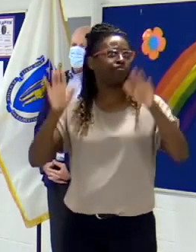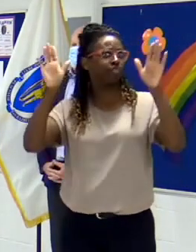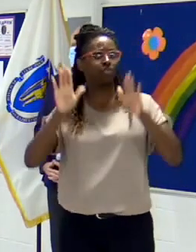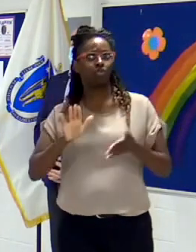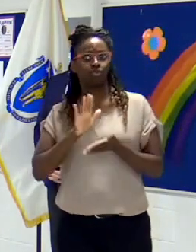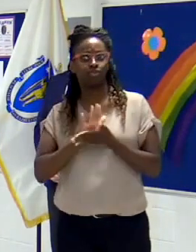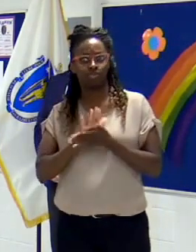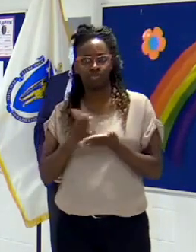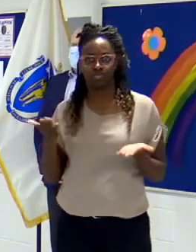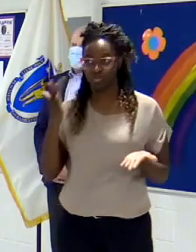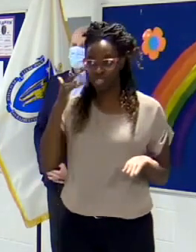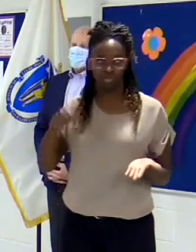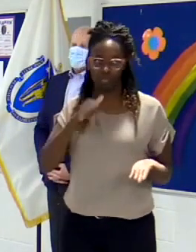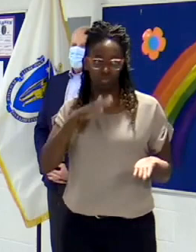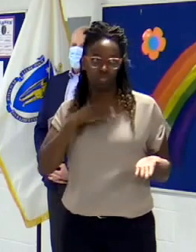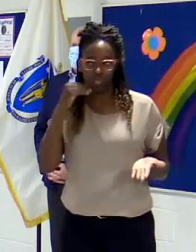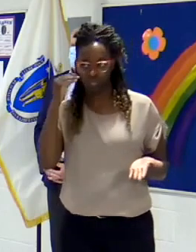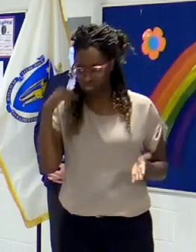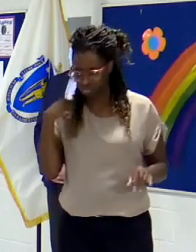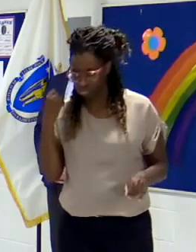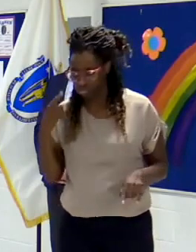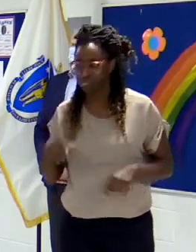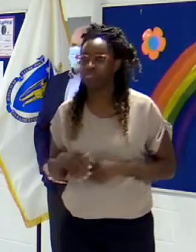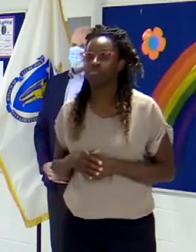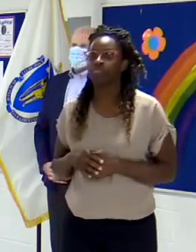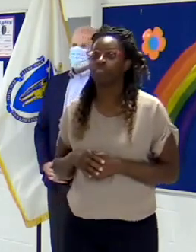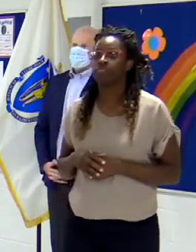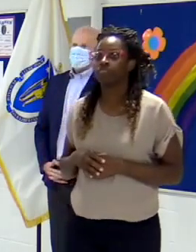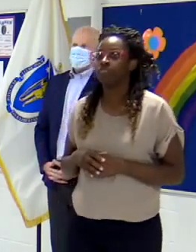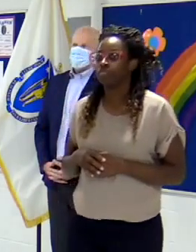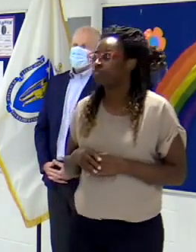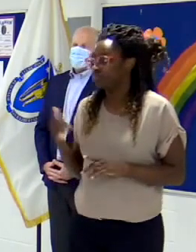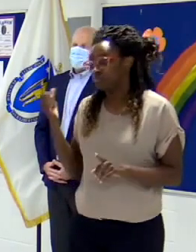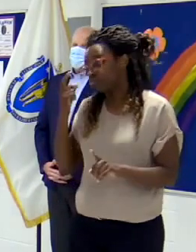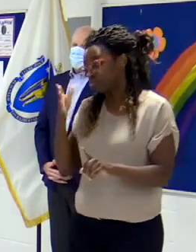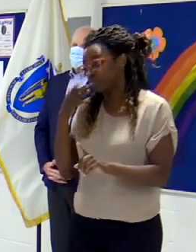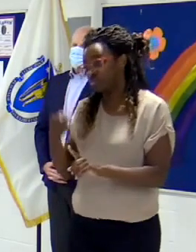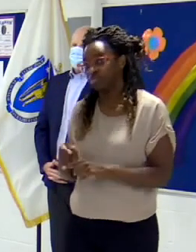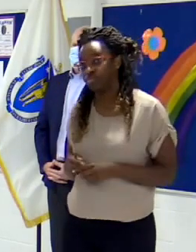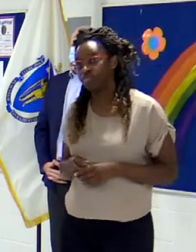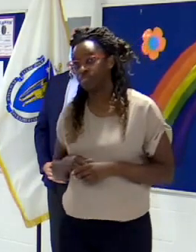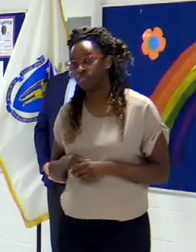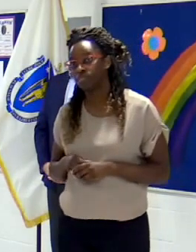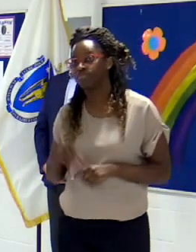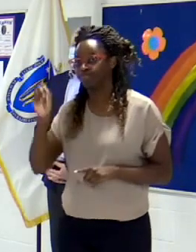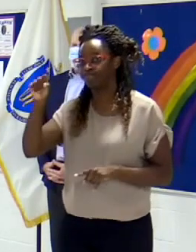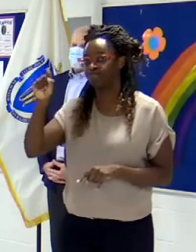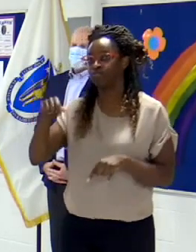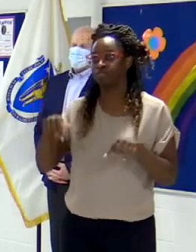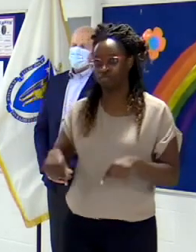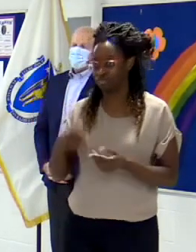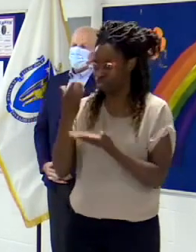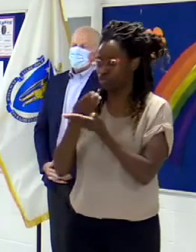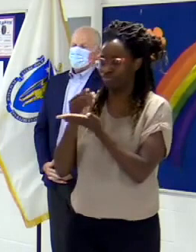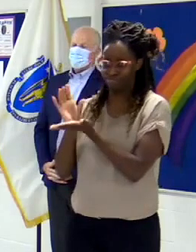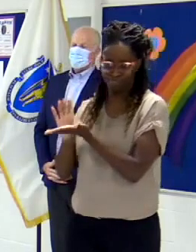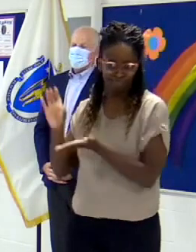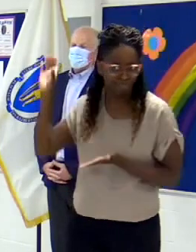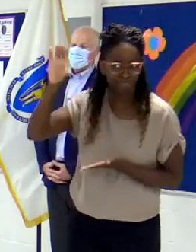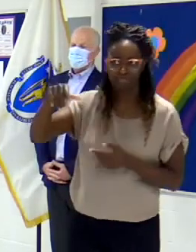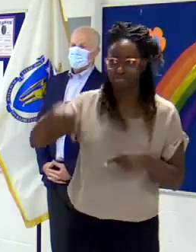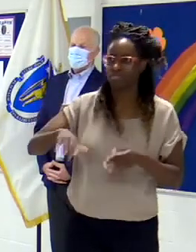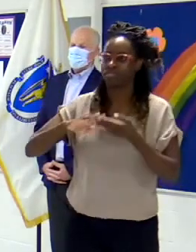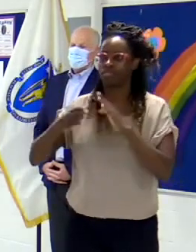So the first thing I say is that we recognize there was a significant investment that needed to be made by communities across the